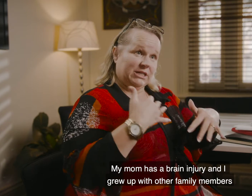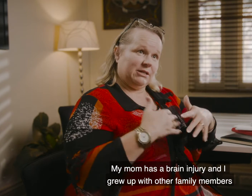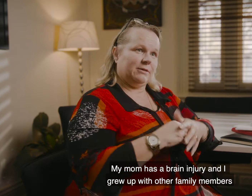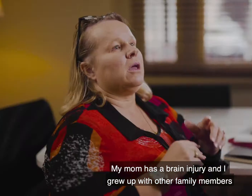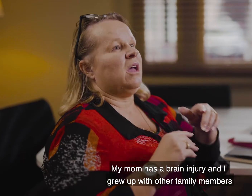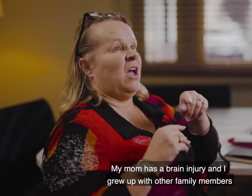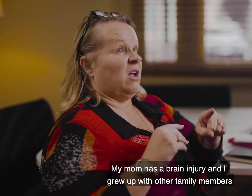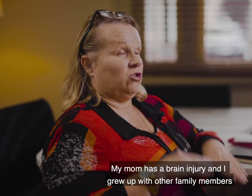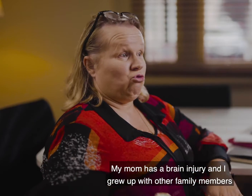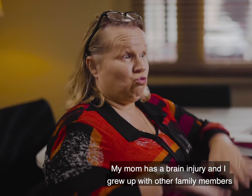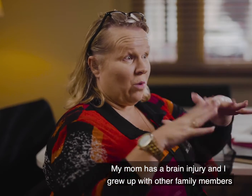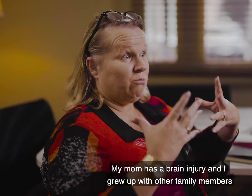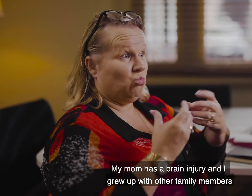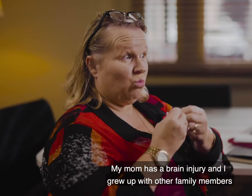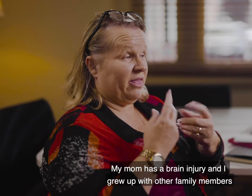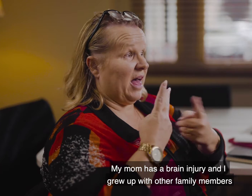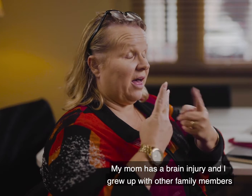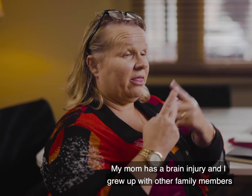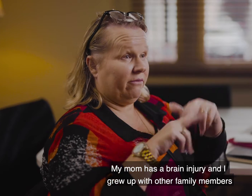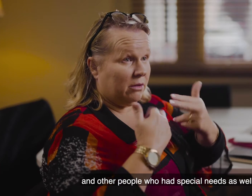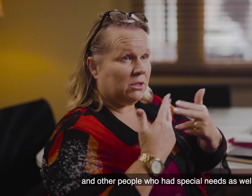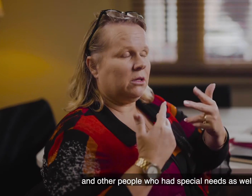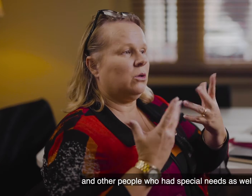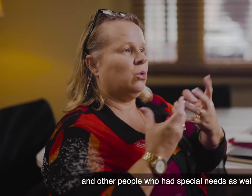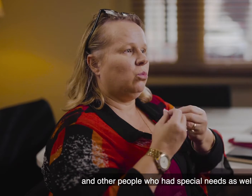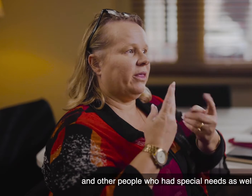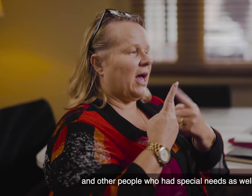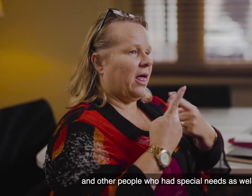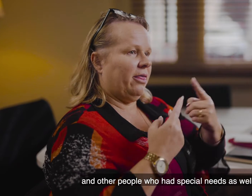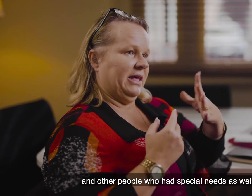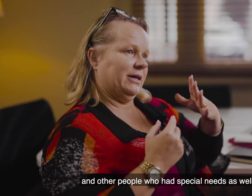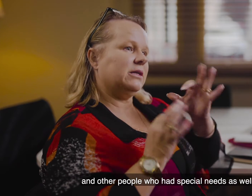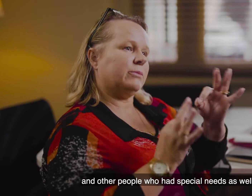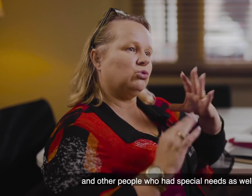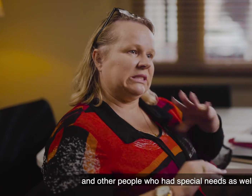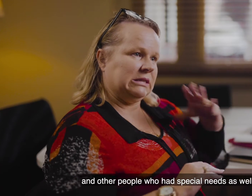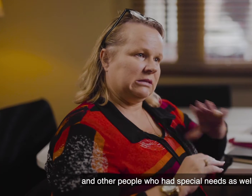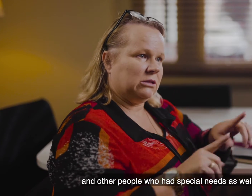and I grew up with other family members and other people who had special needs as well.